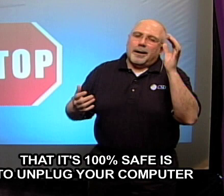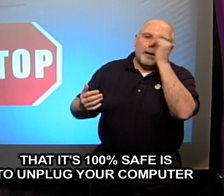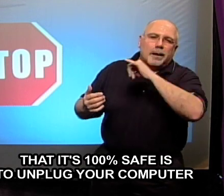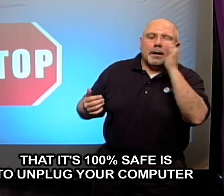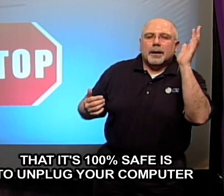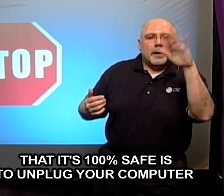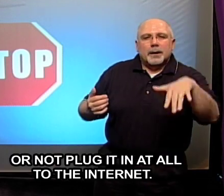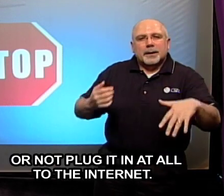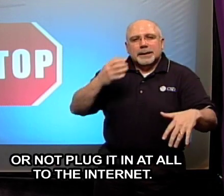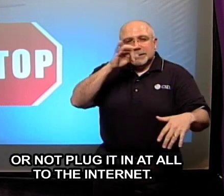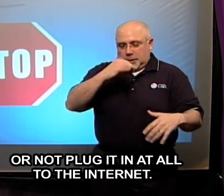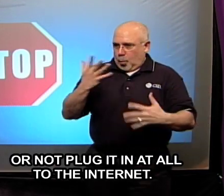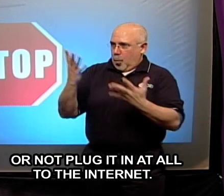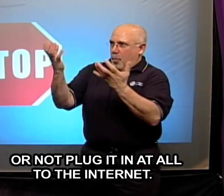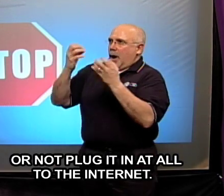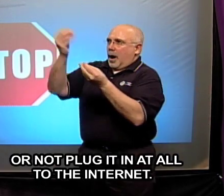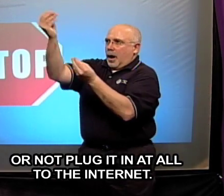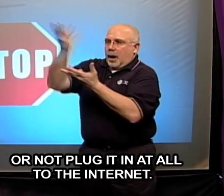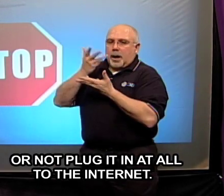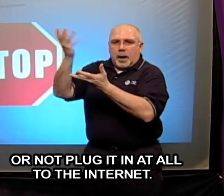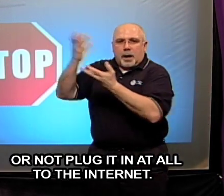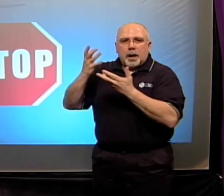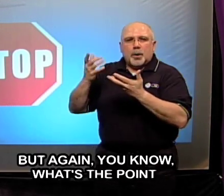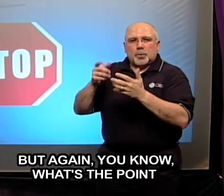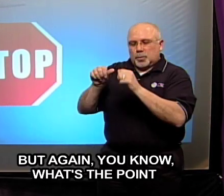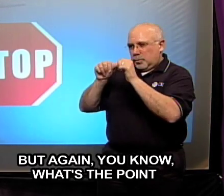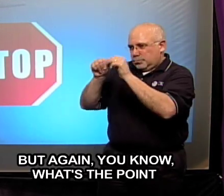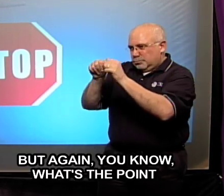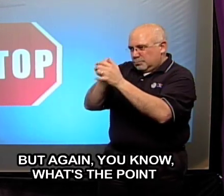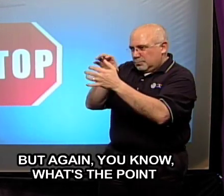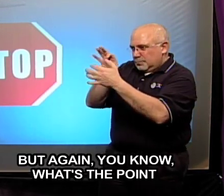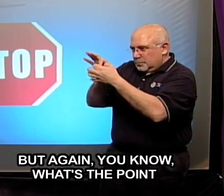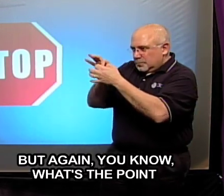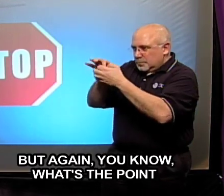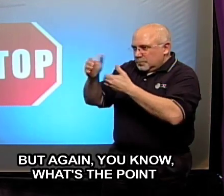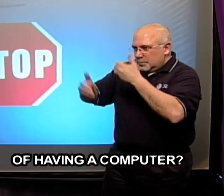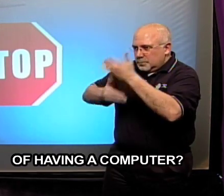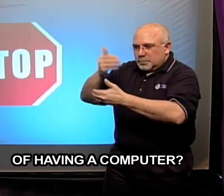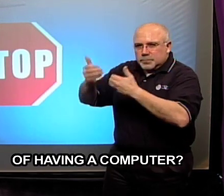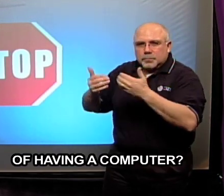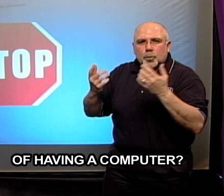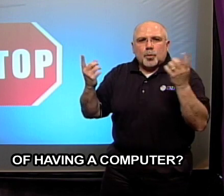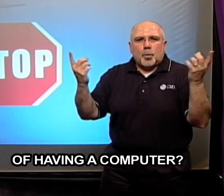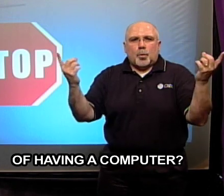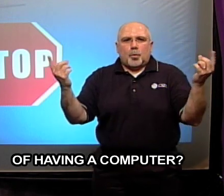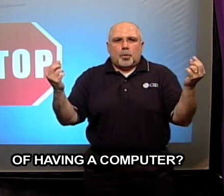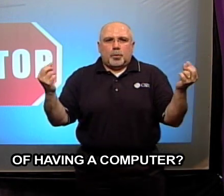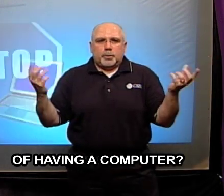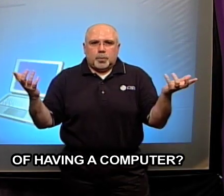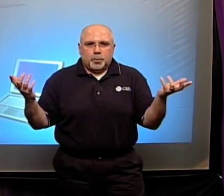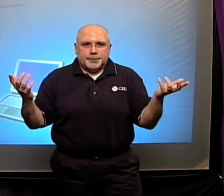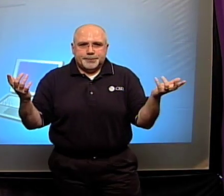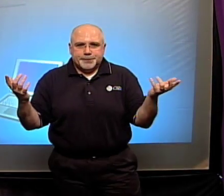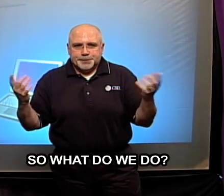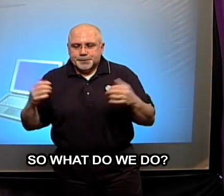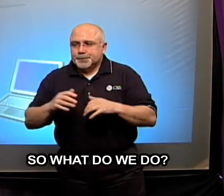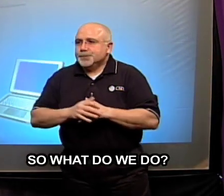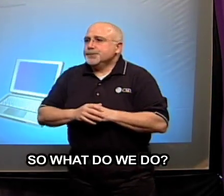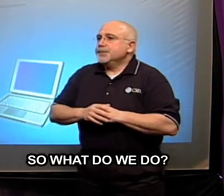unplug your computer or not plug it in at all to the internet but that again you know what's the point of having a computer so what do we do